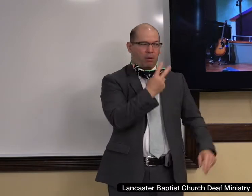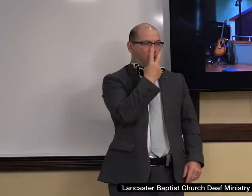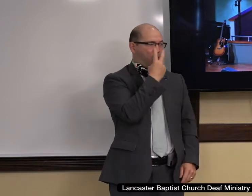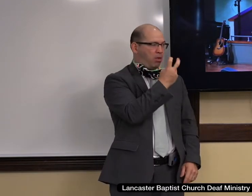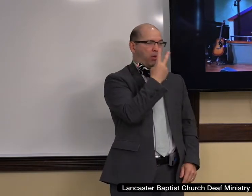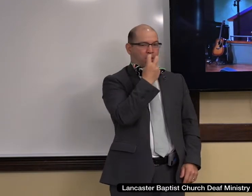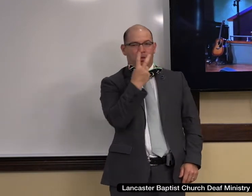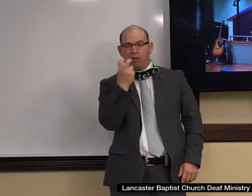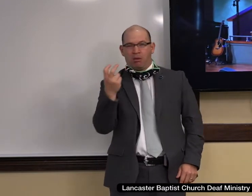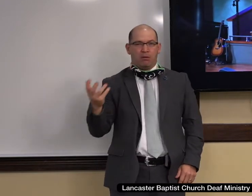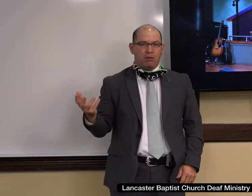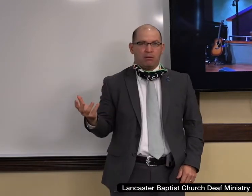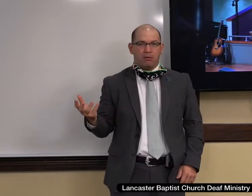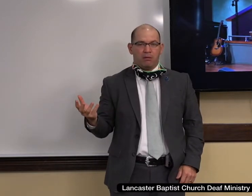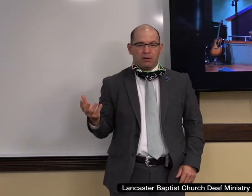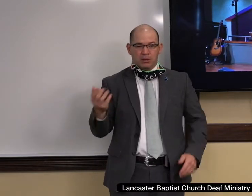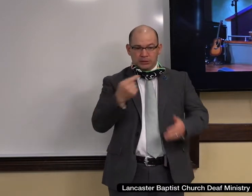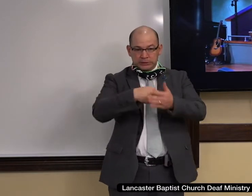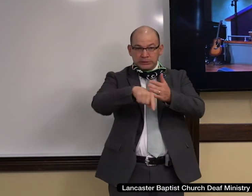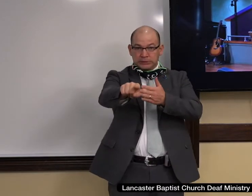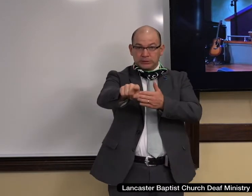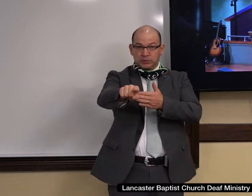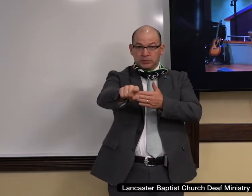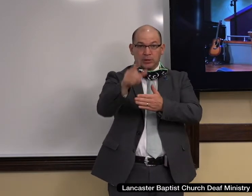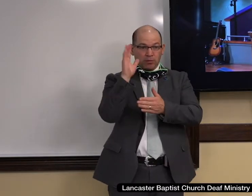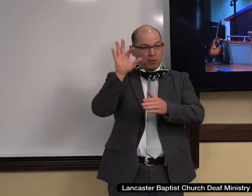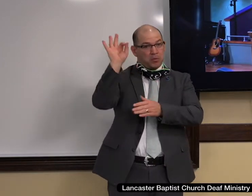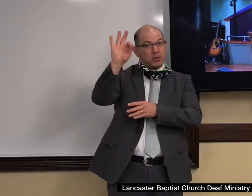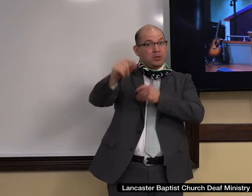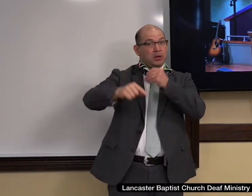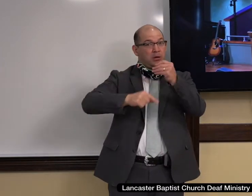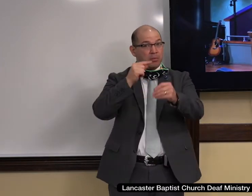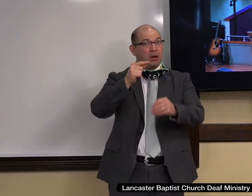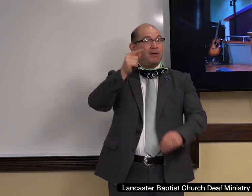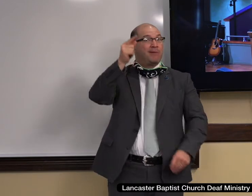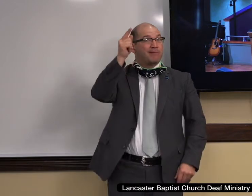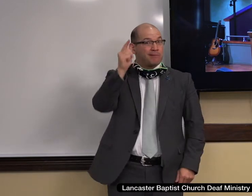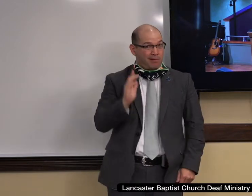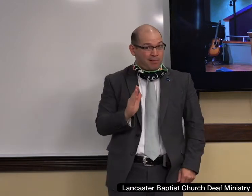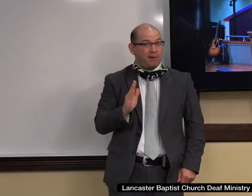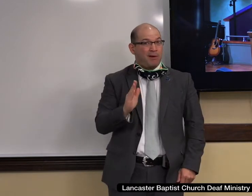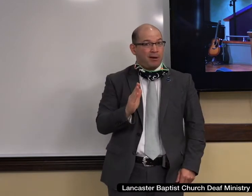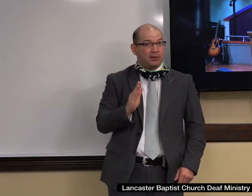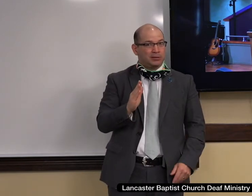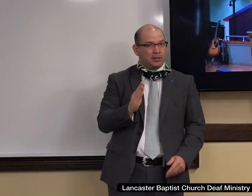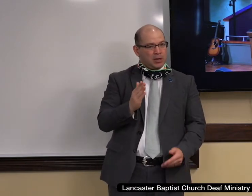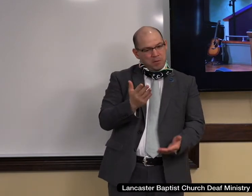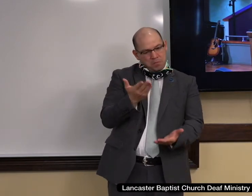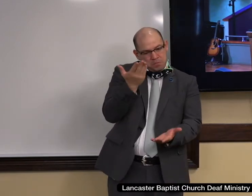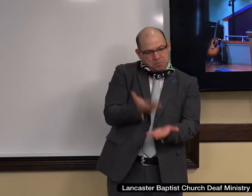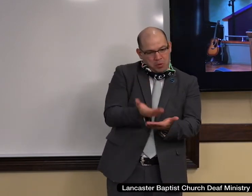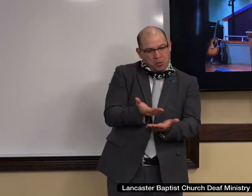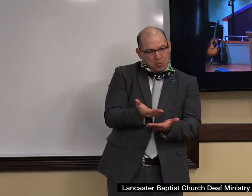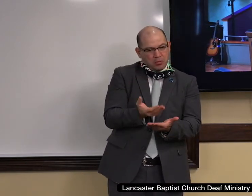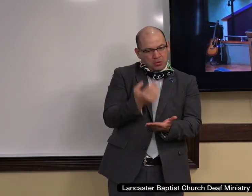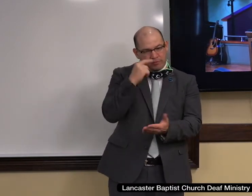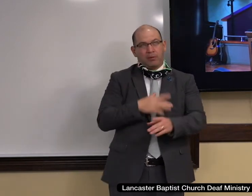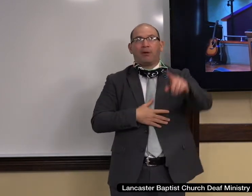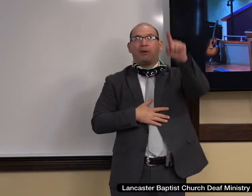preach on the proofs for the existence of God and we see the very questions of the day